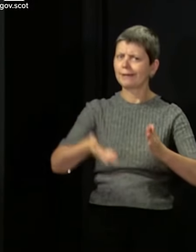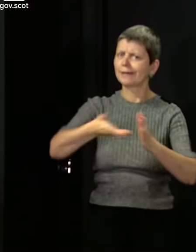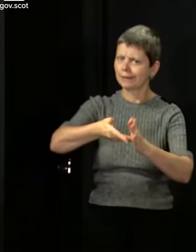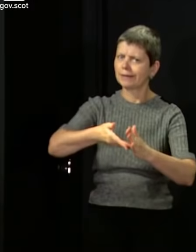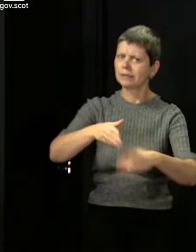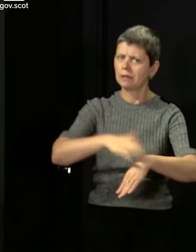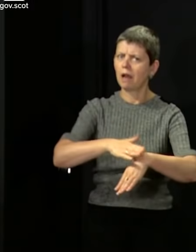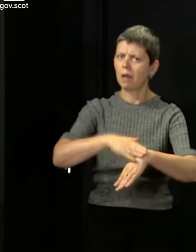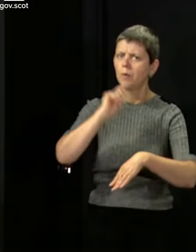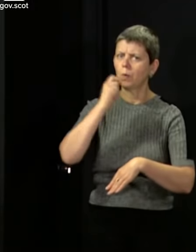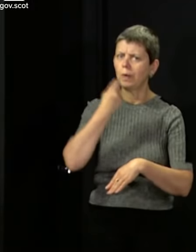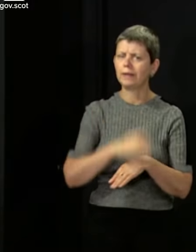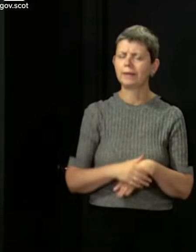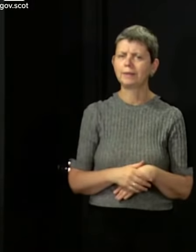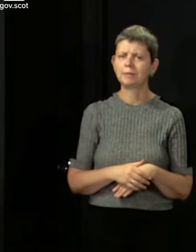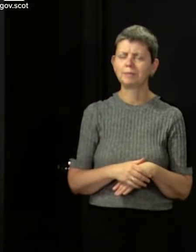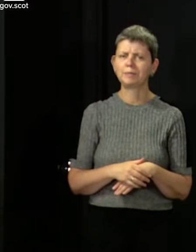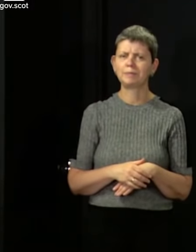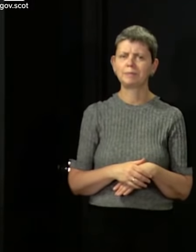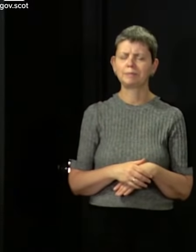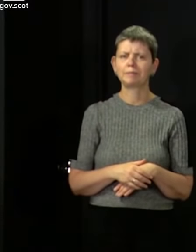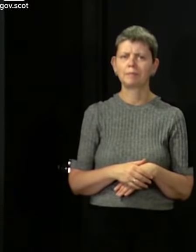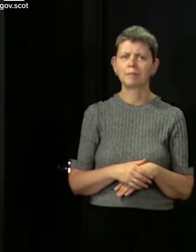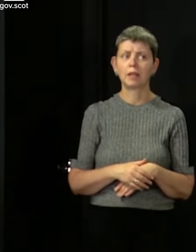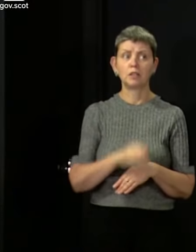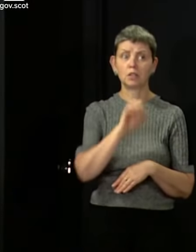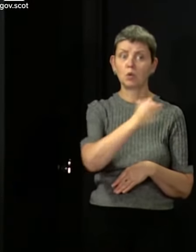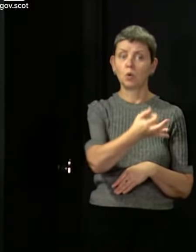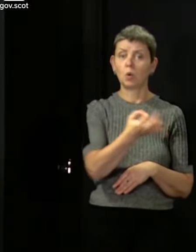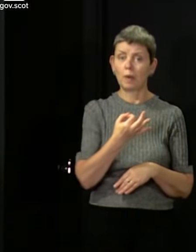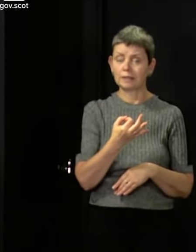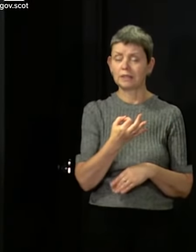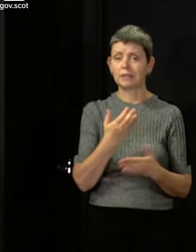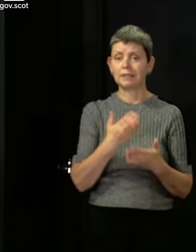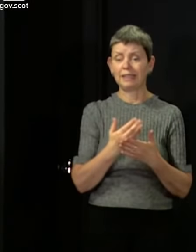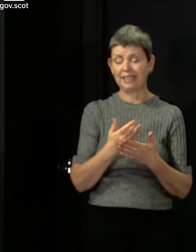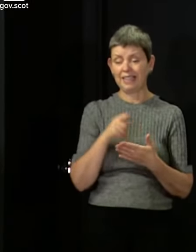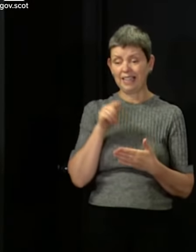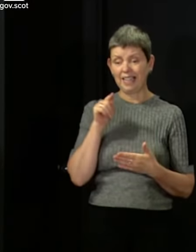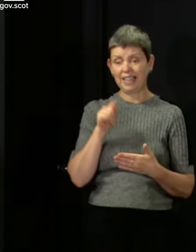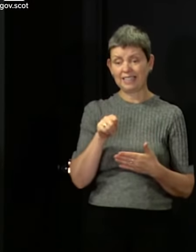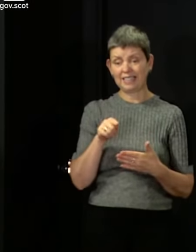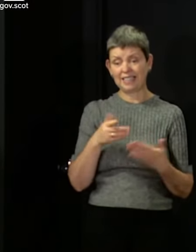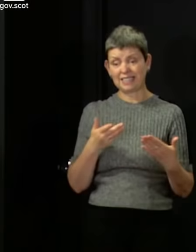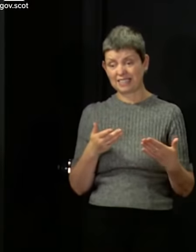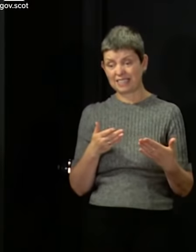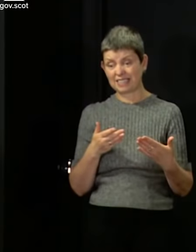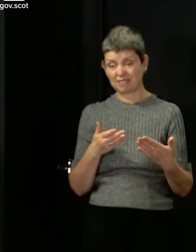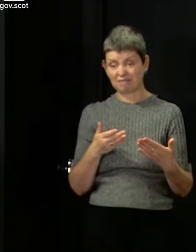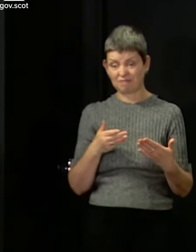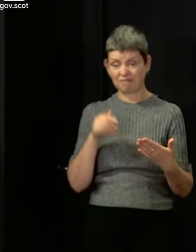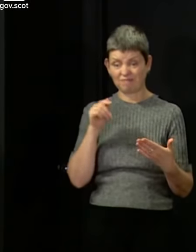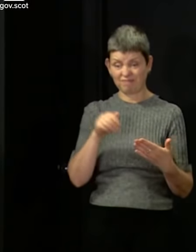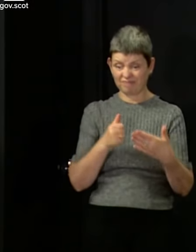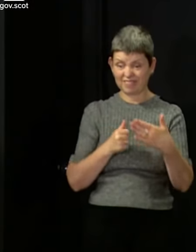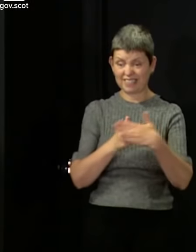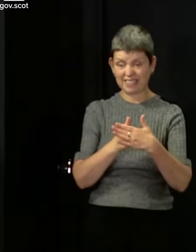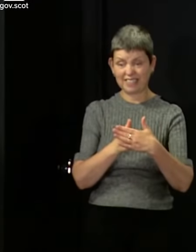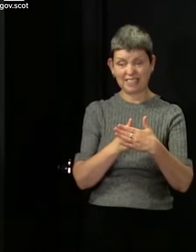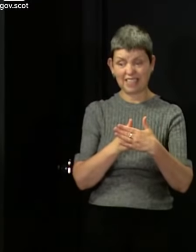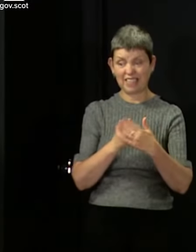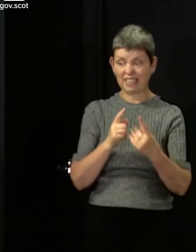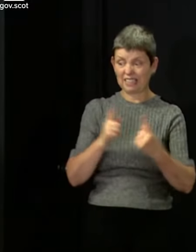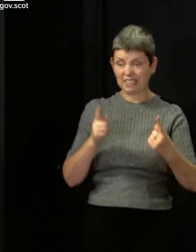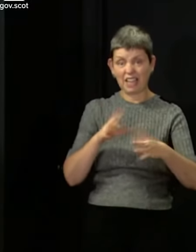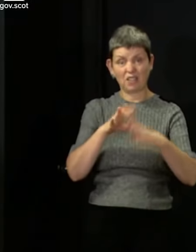back, it's a long-winded way of trying to address your question. Is it the ceiling? Not forever, I hope. But it may be for a period that the changes I outlined